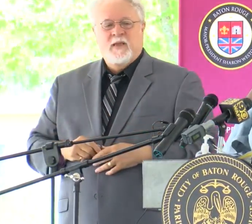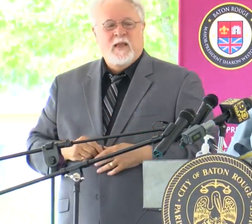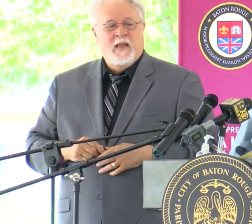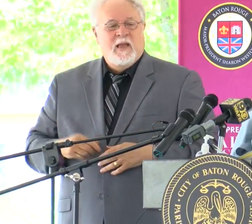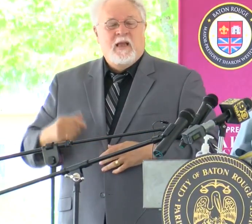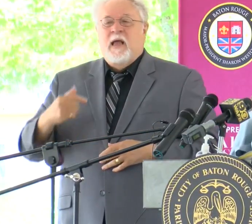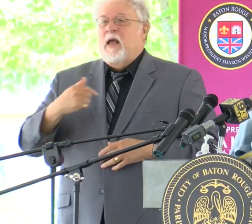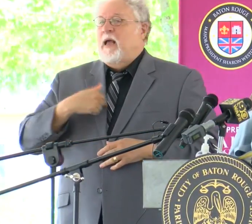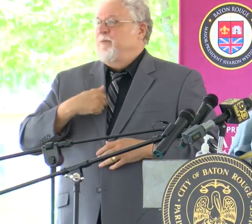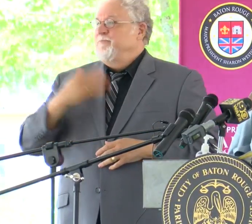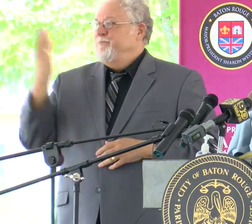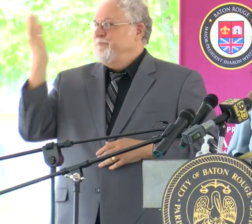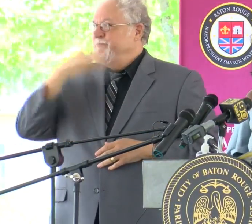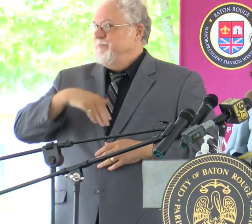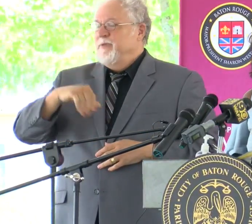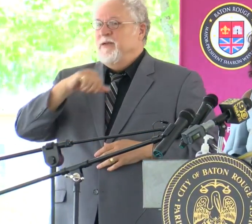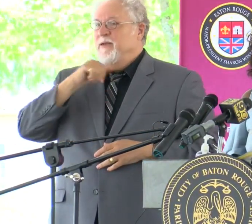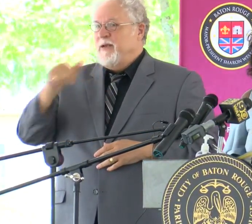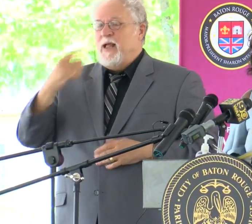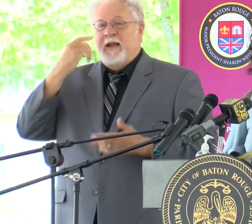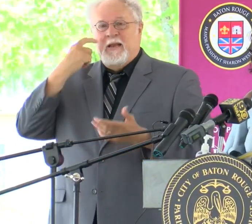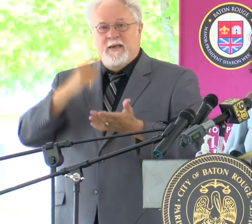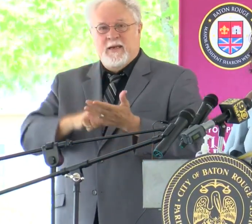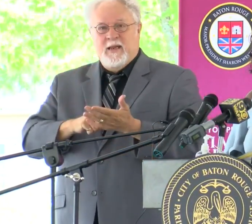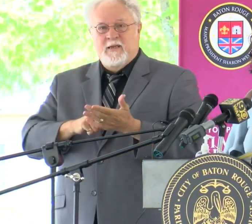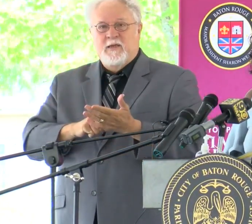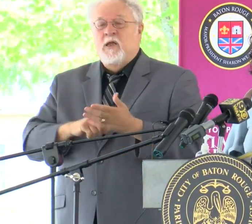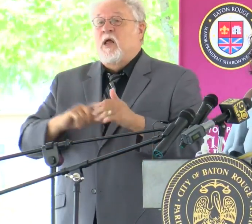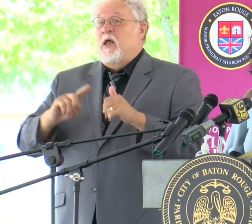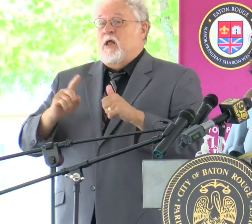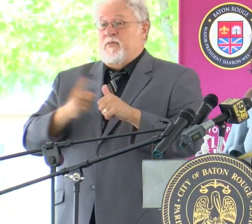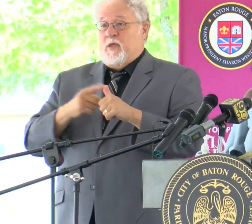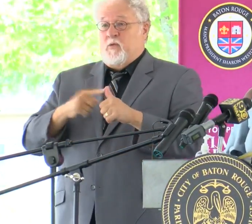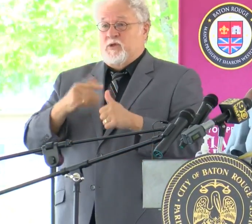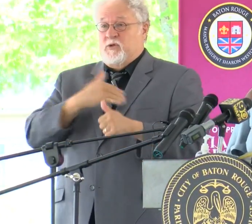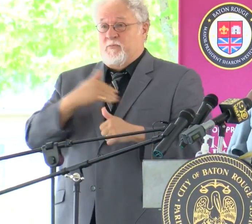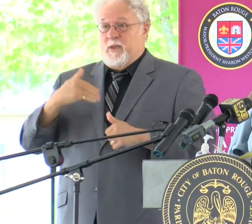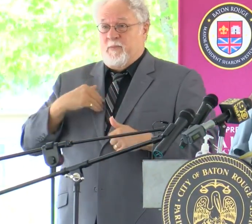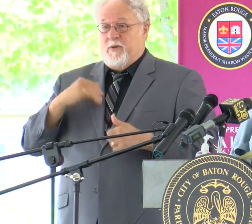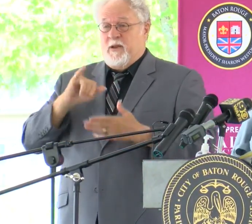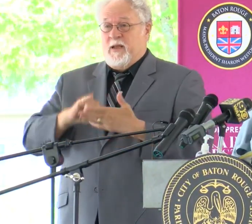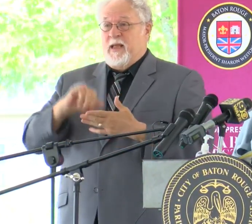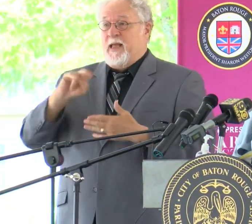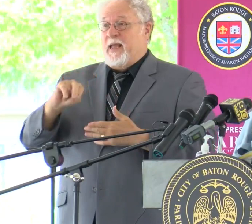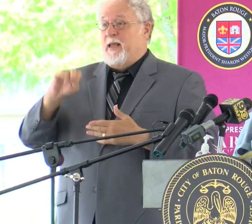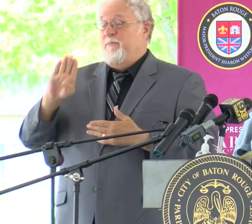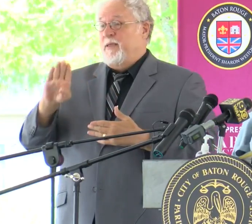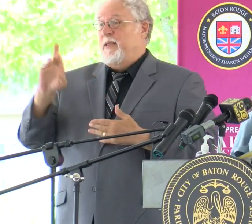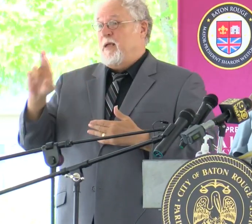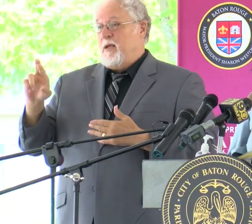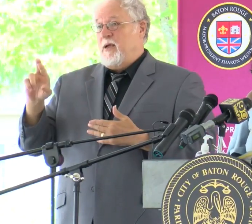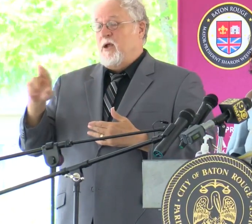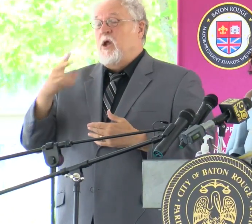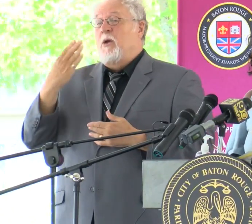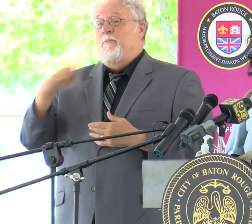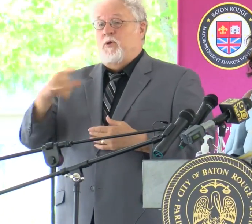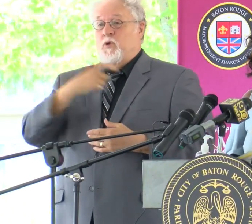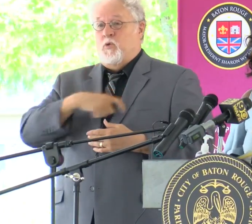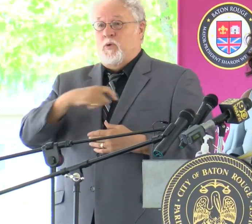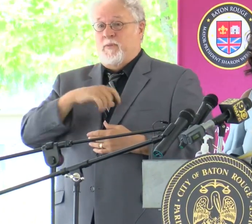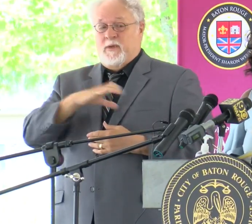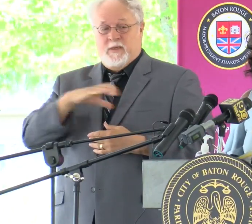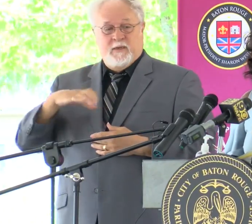would be remiss if I did not acknowledge the original members of the NBR Now Blue Ribbon Commission